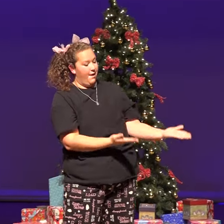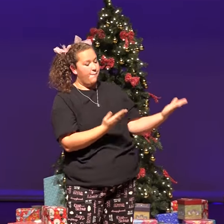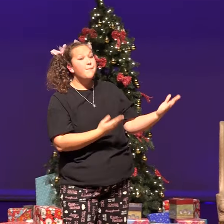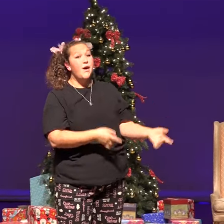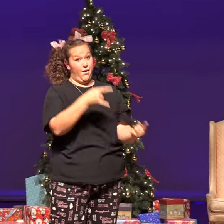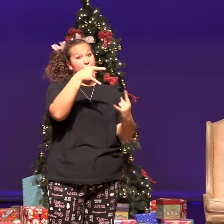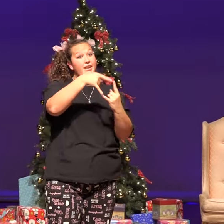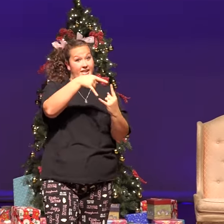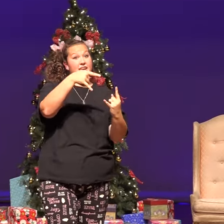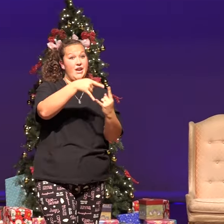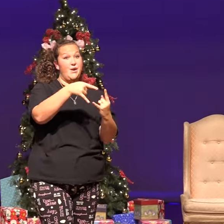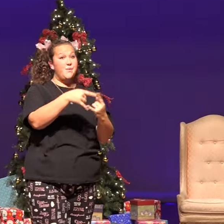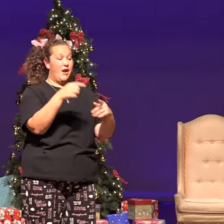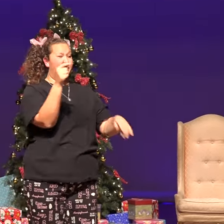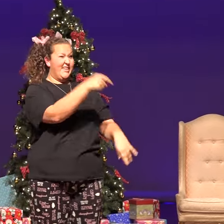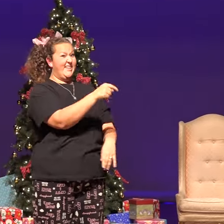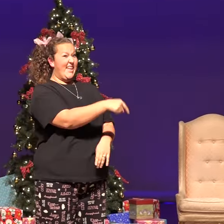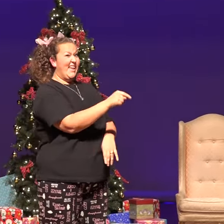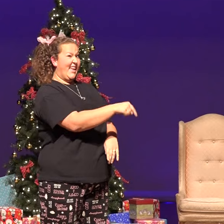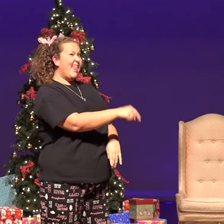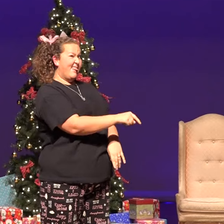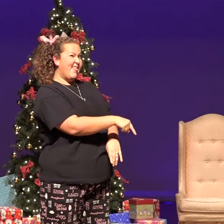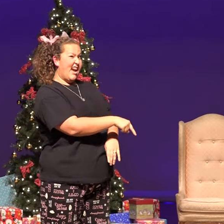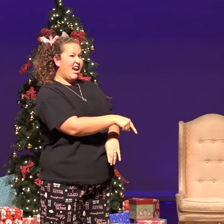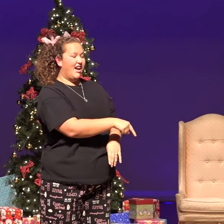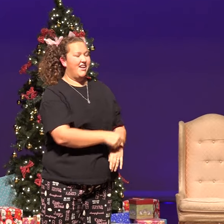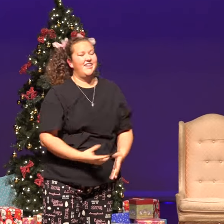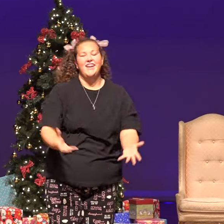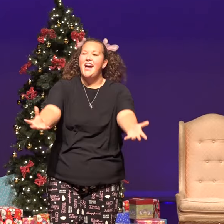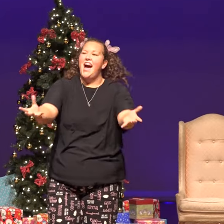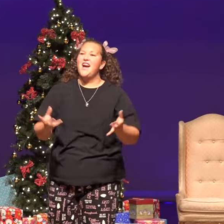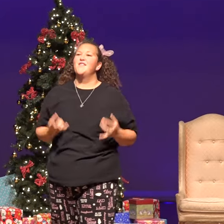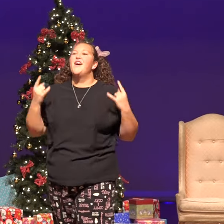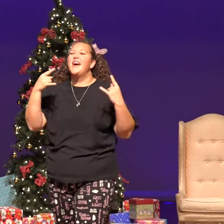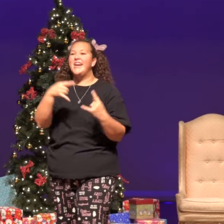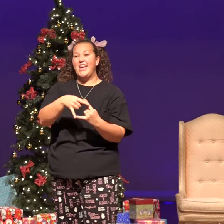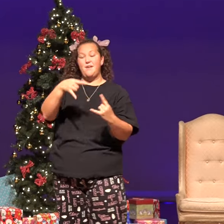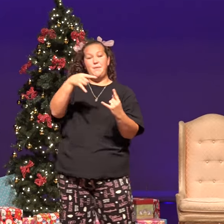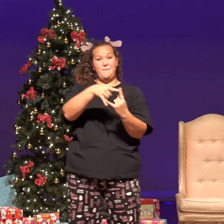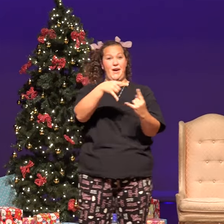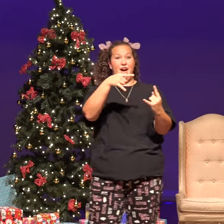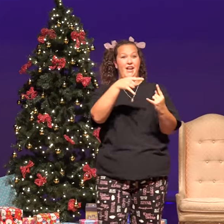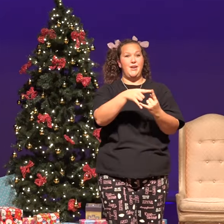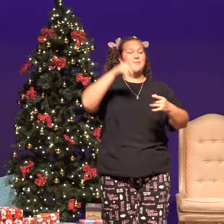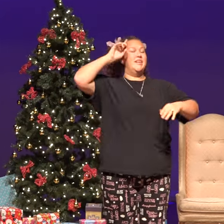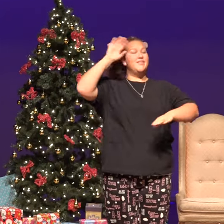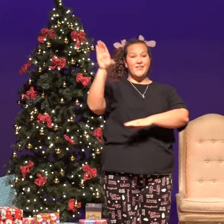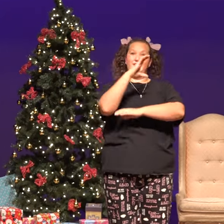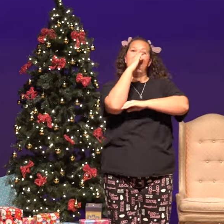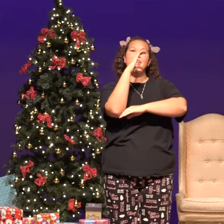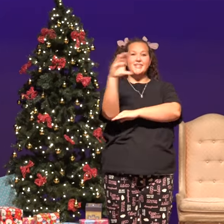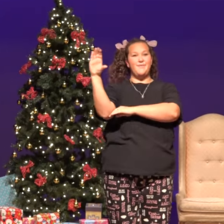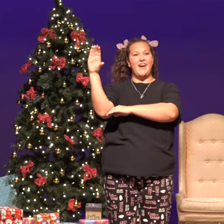hippo-bottomus standing there. I want a hippo-bottomus for Christmas,